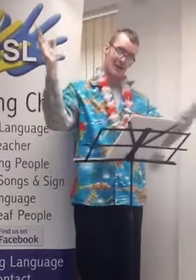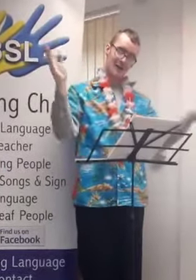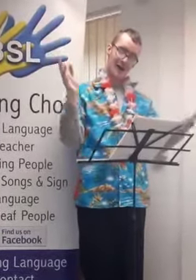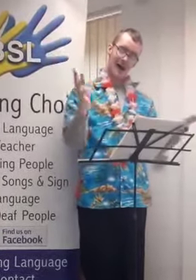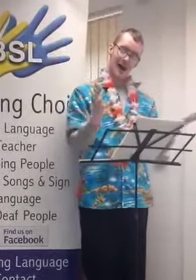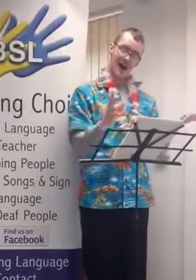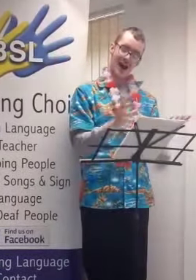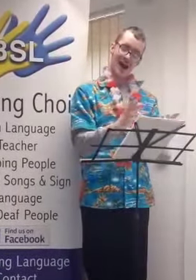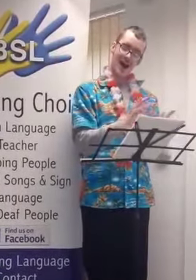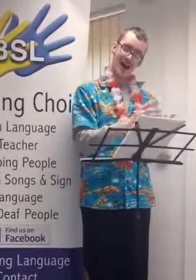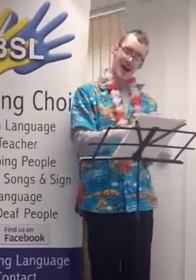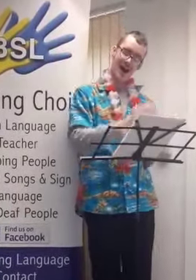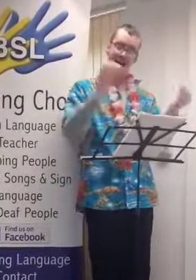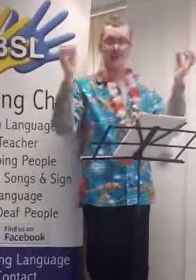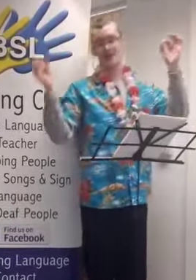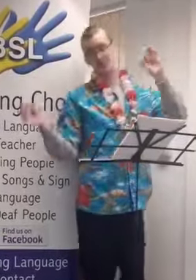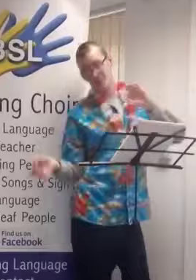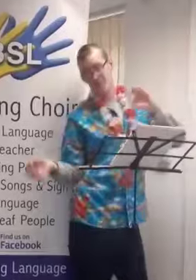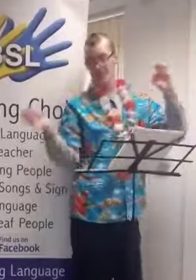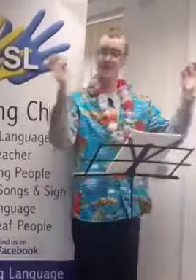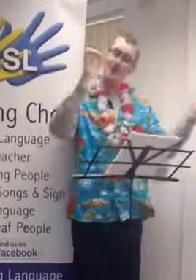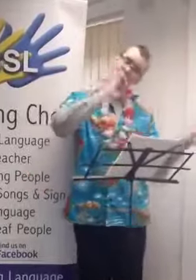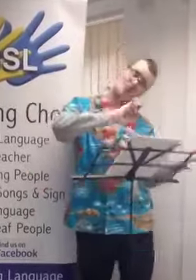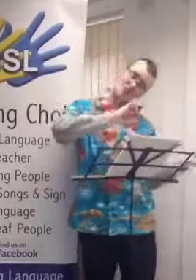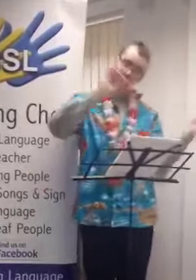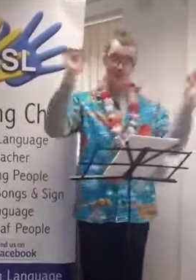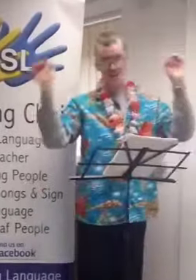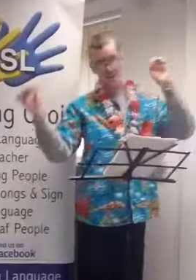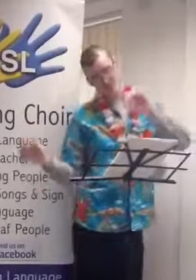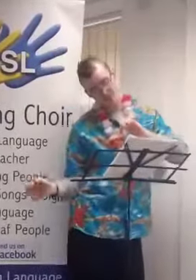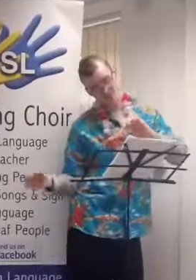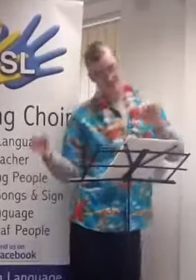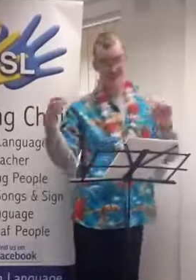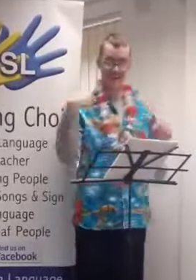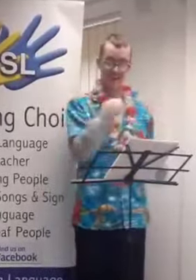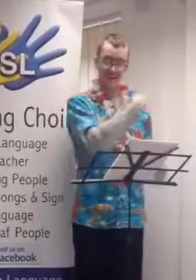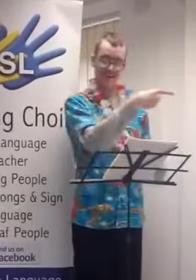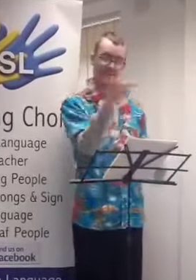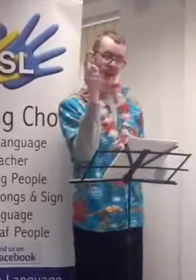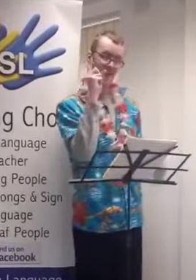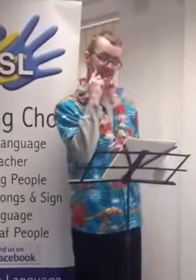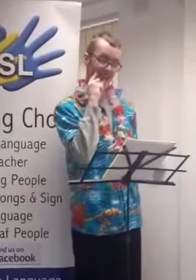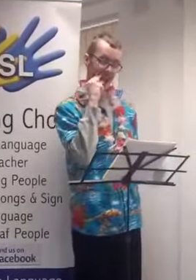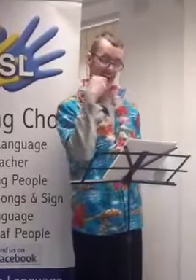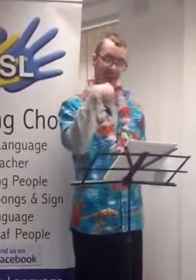world of this have to go